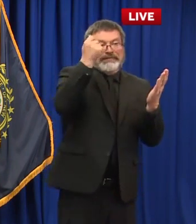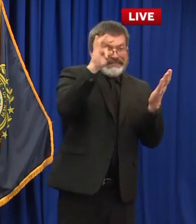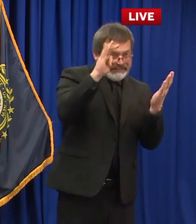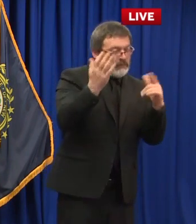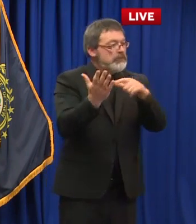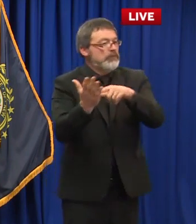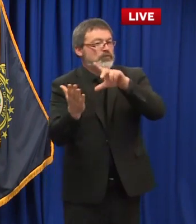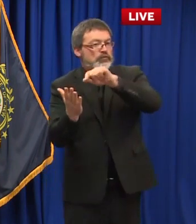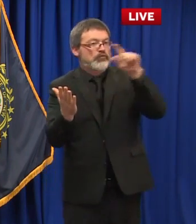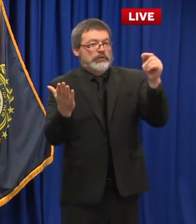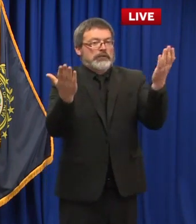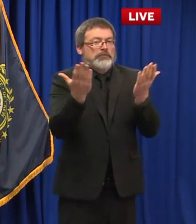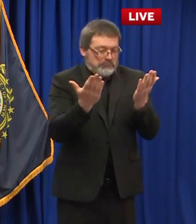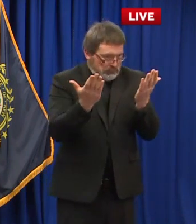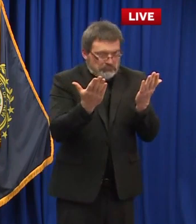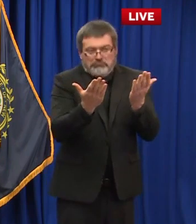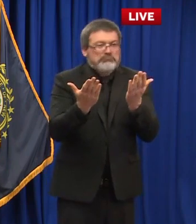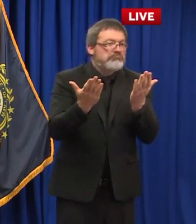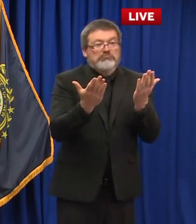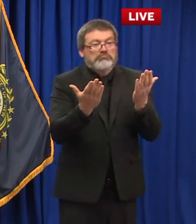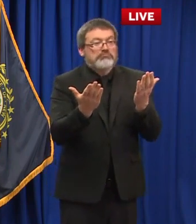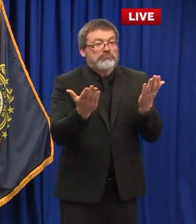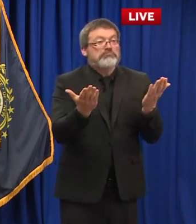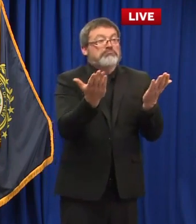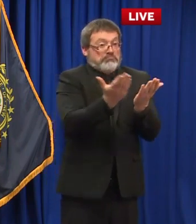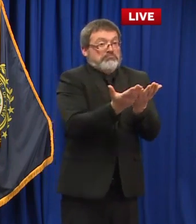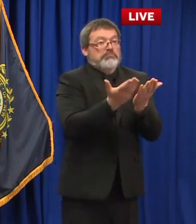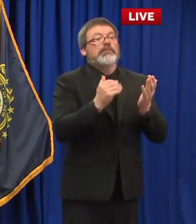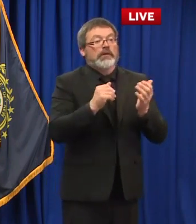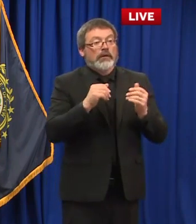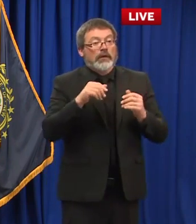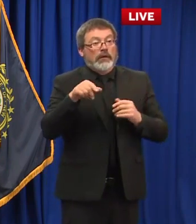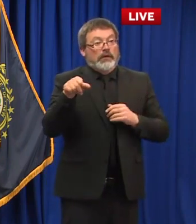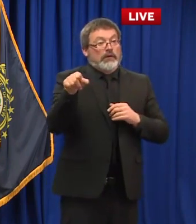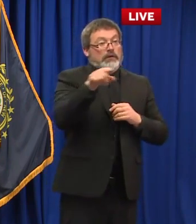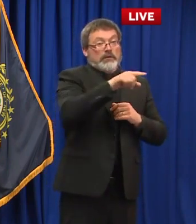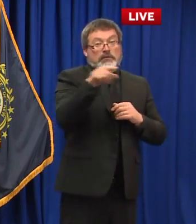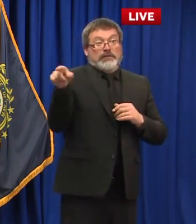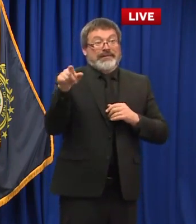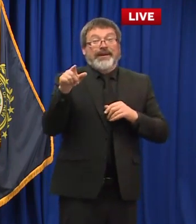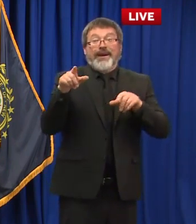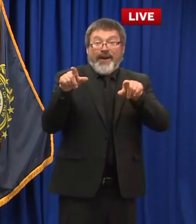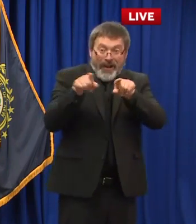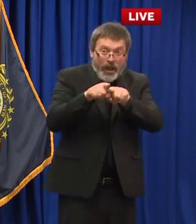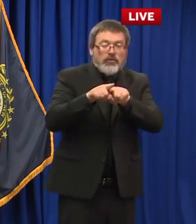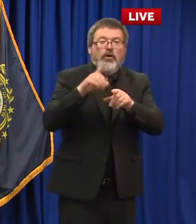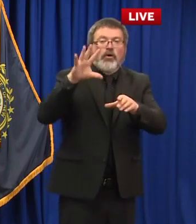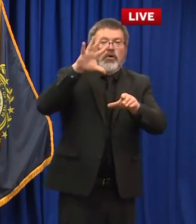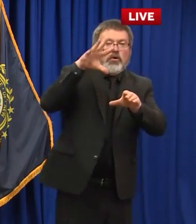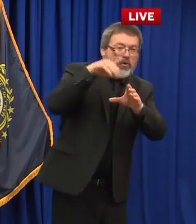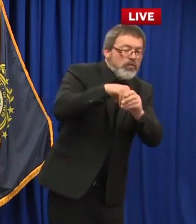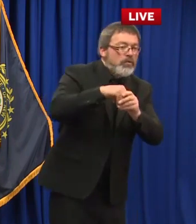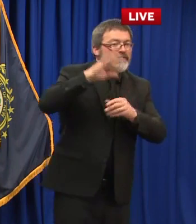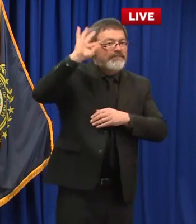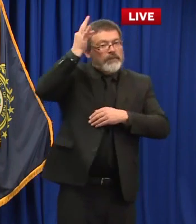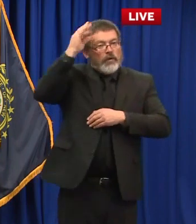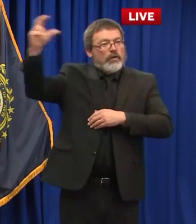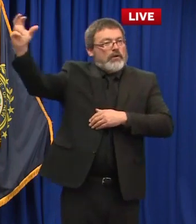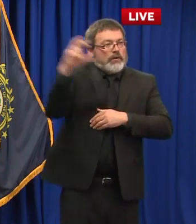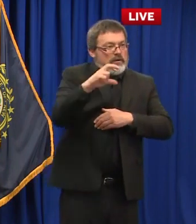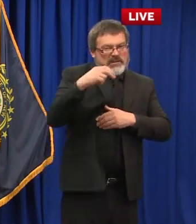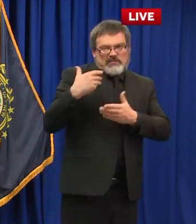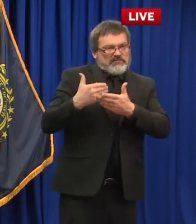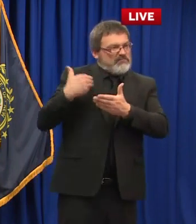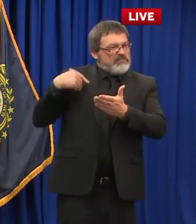out any federal funds that you may have received, giving a discount to the folks that got PPP funds as well. And then we divide, we